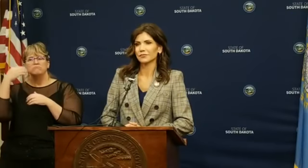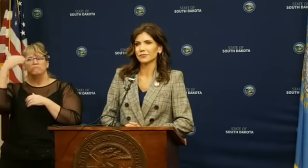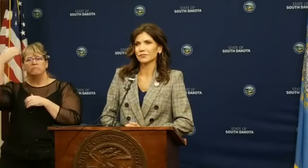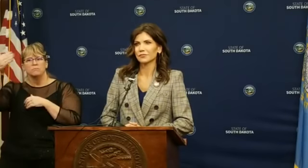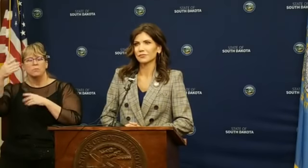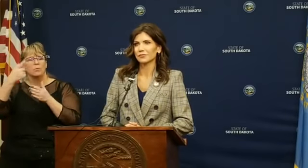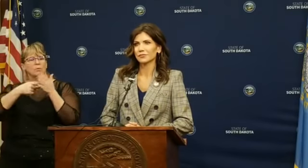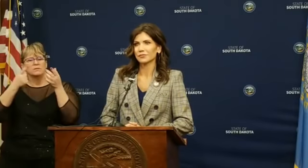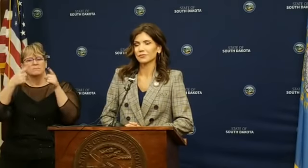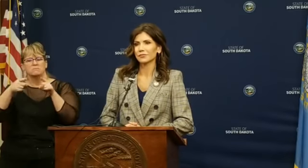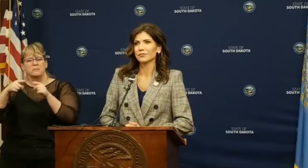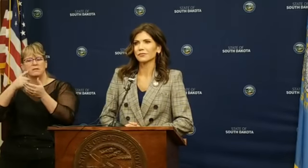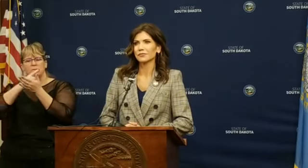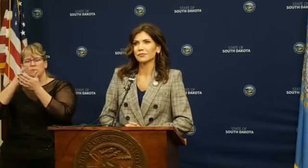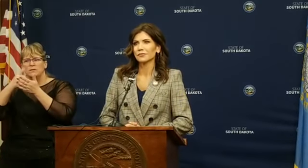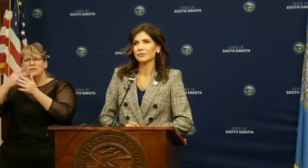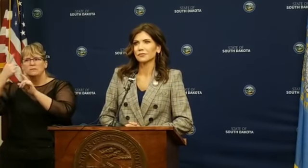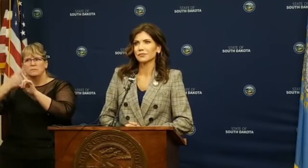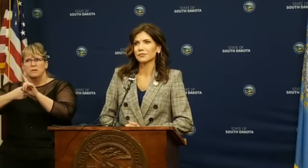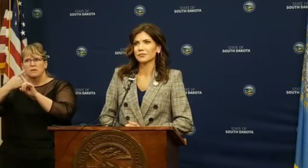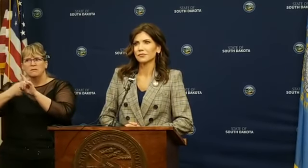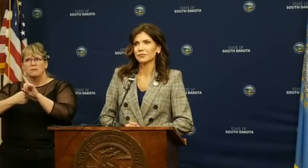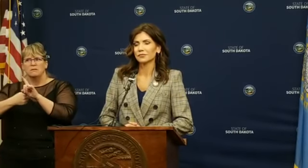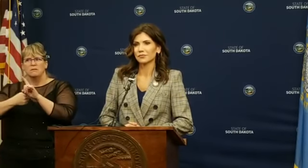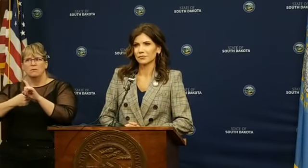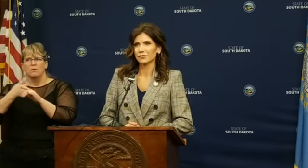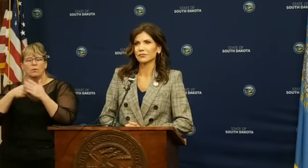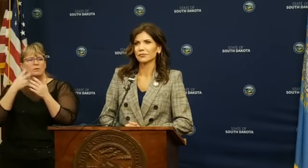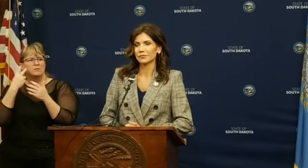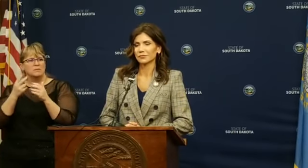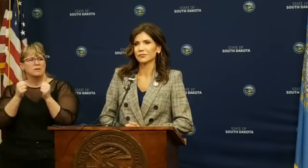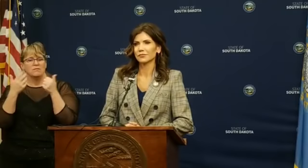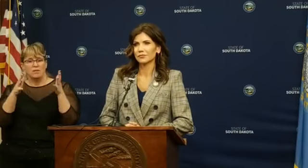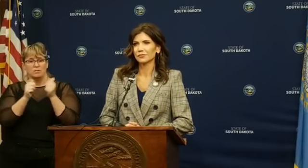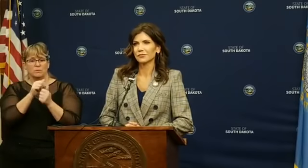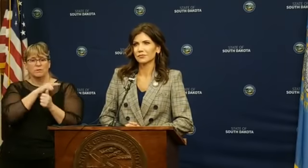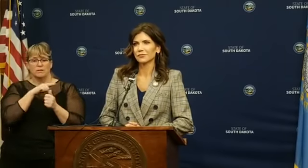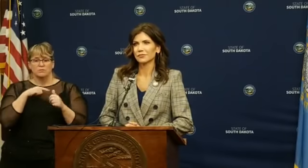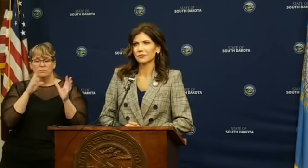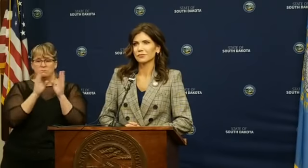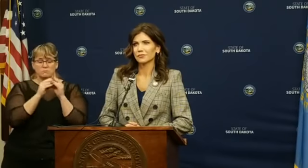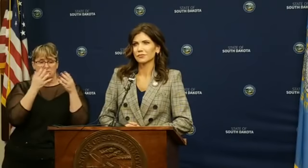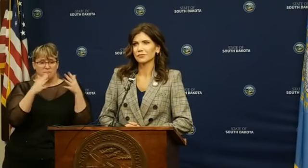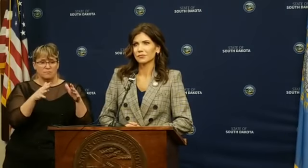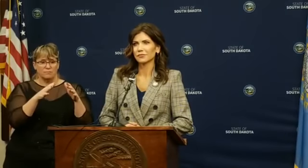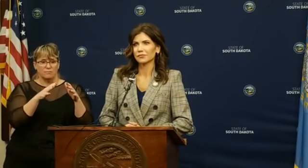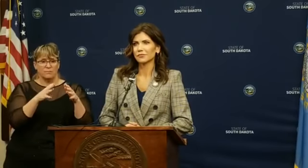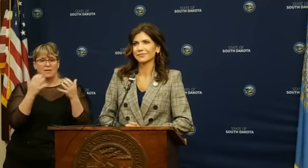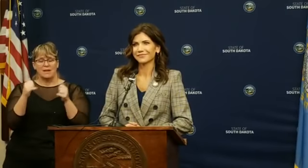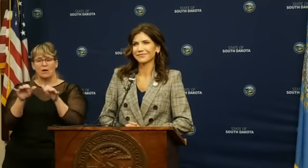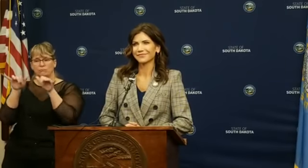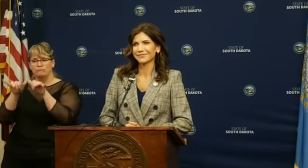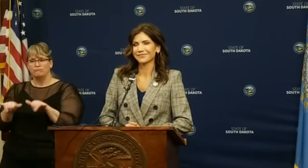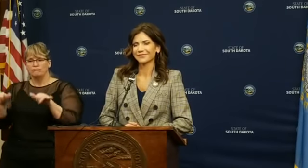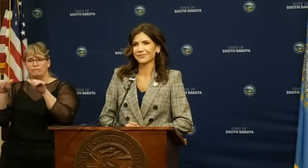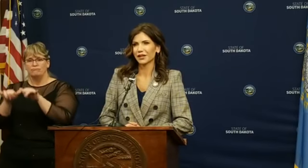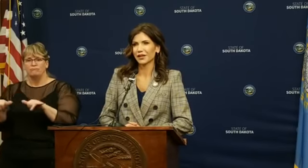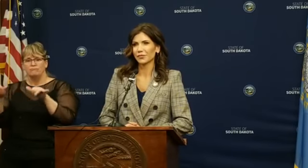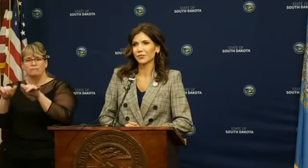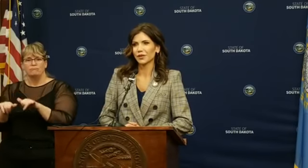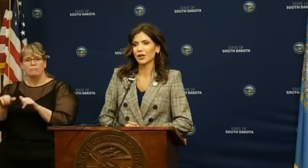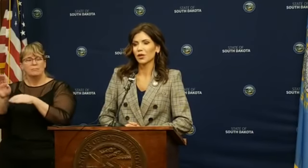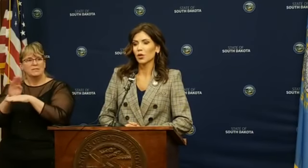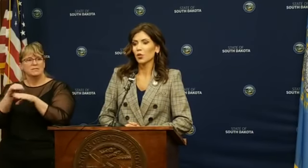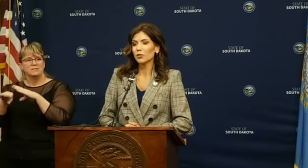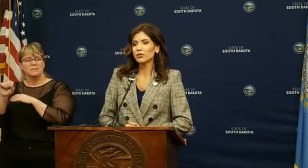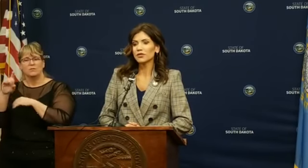weeks and months to come as we transition out of the legislative season and into routine business in South Dakota, whatever that